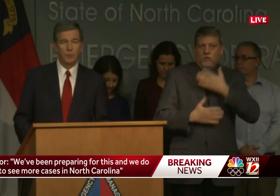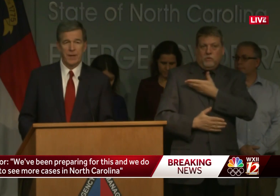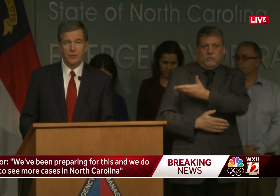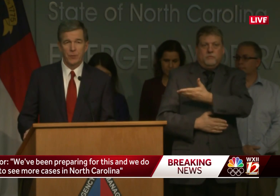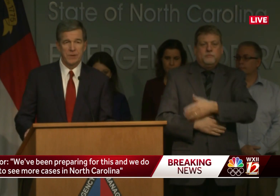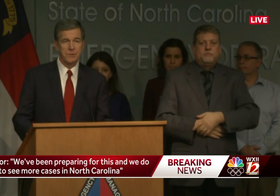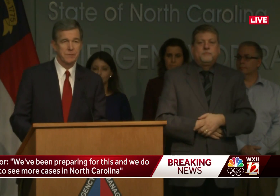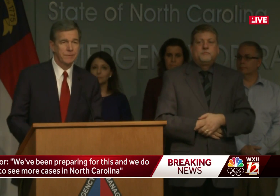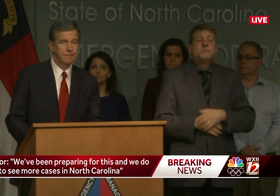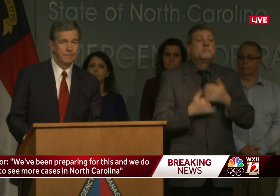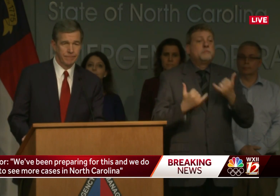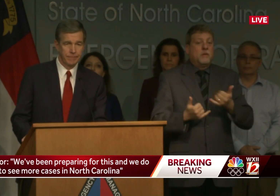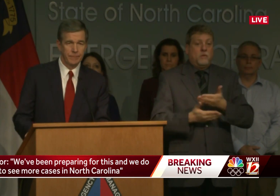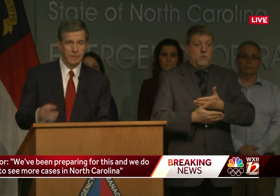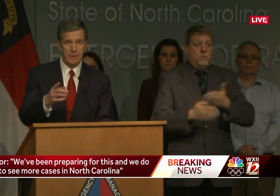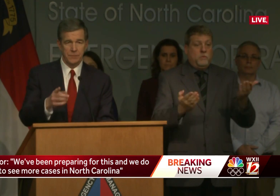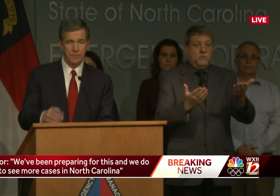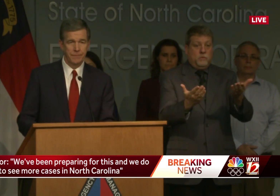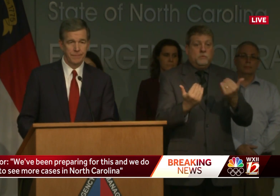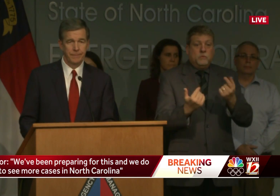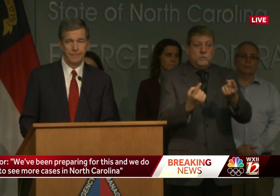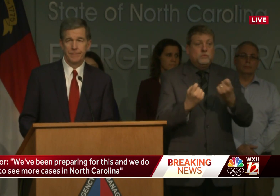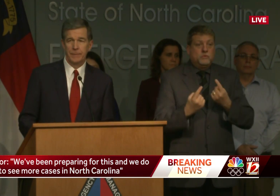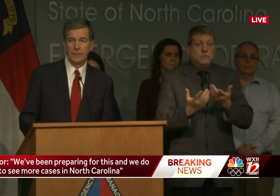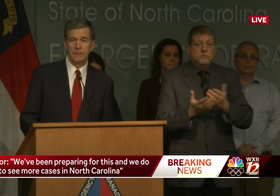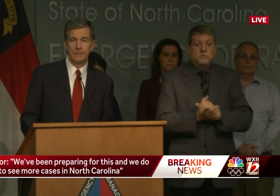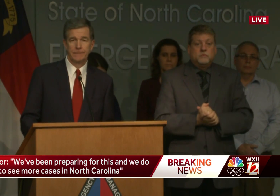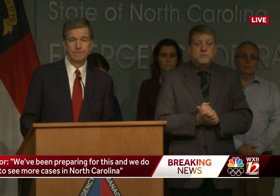Okay, we'll take your questions. Yes, sir.